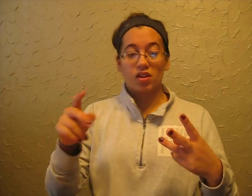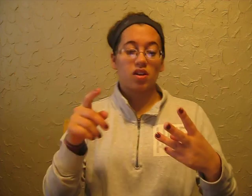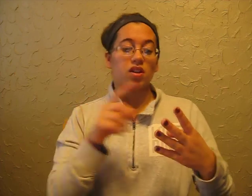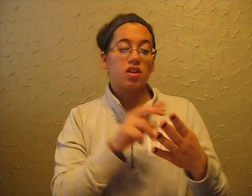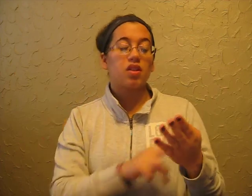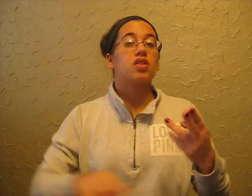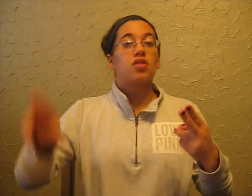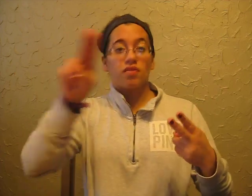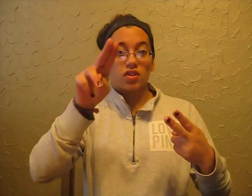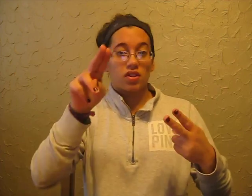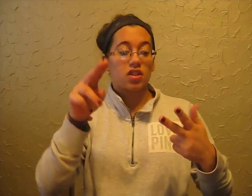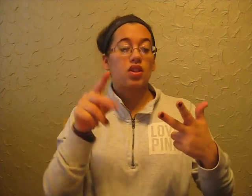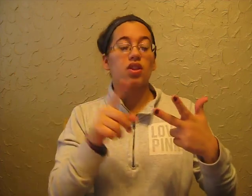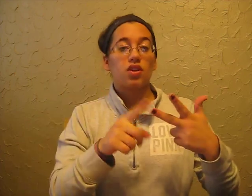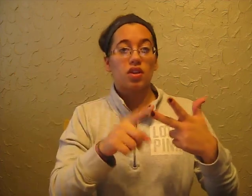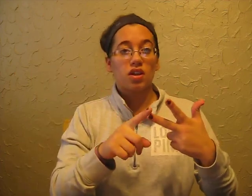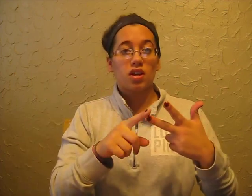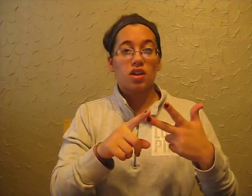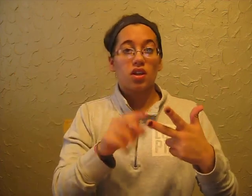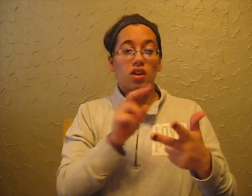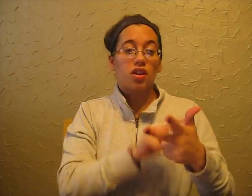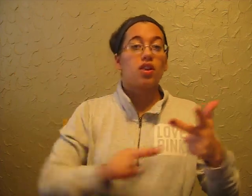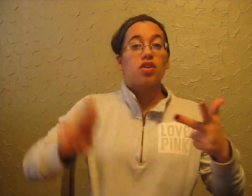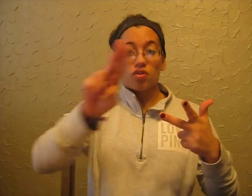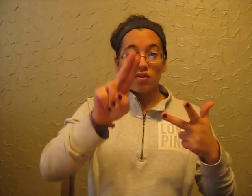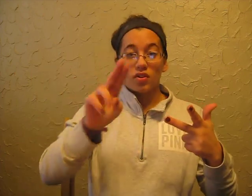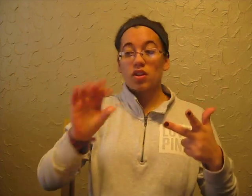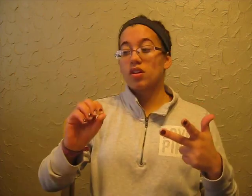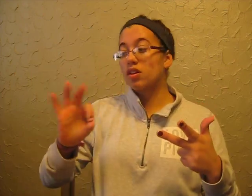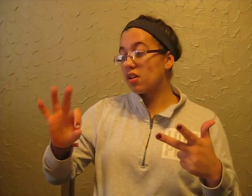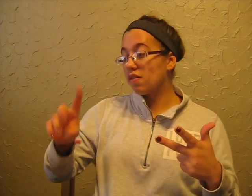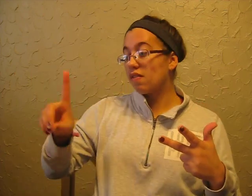Dayton, and the Methodist Theological School of Ohio.